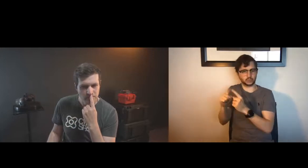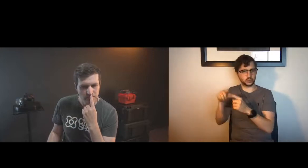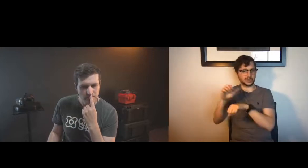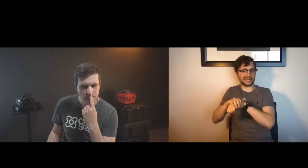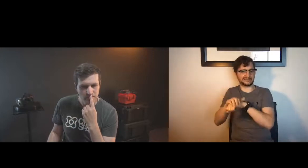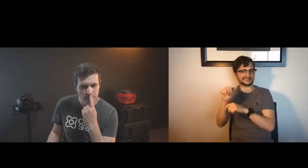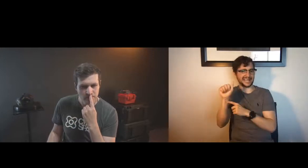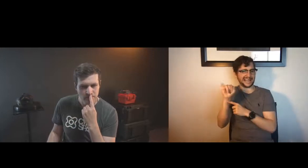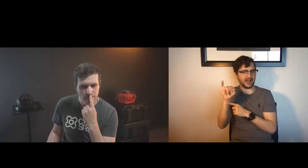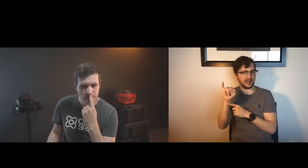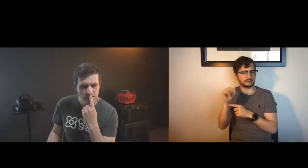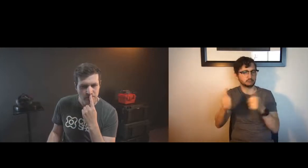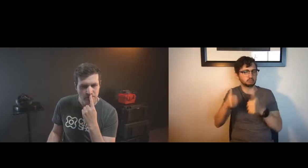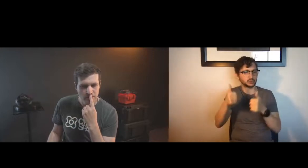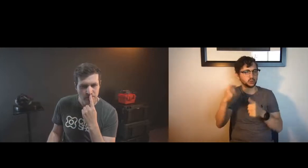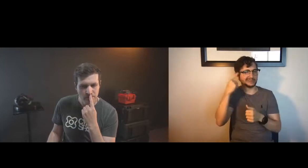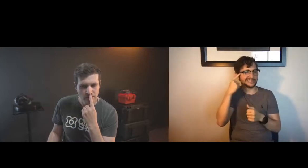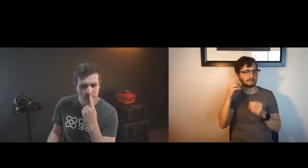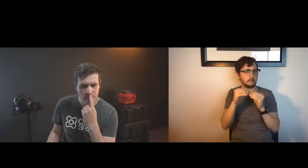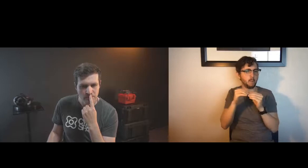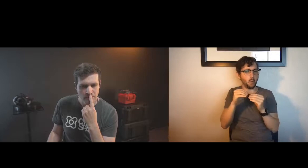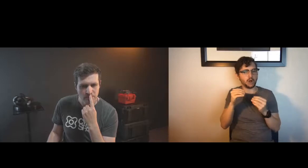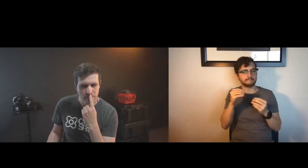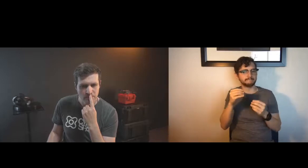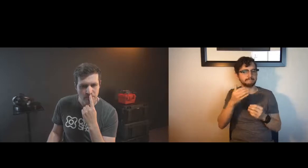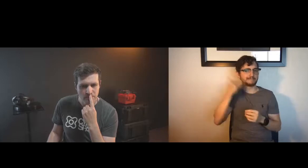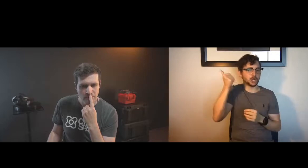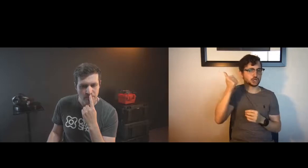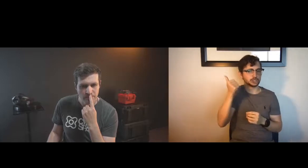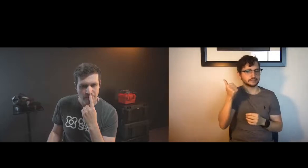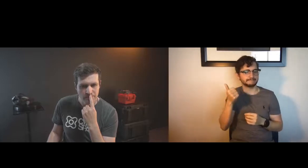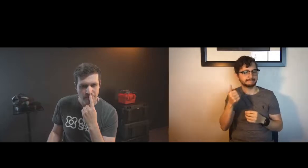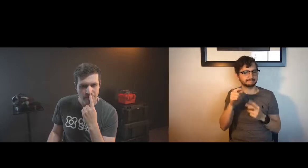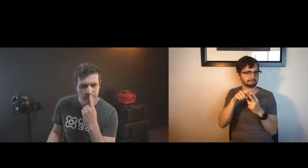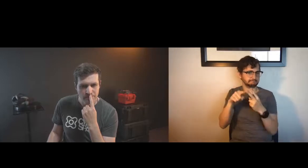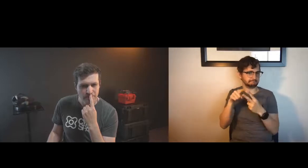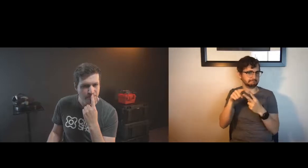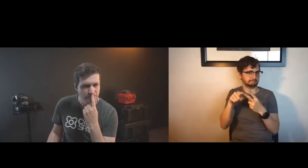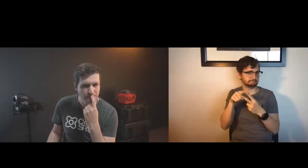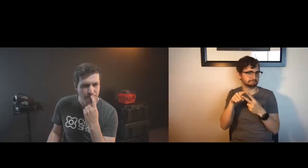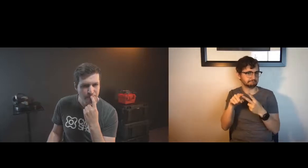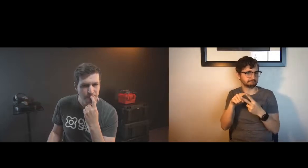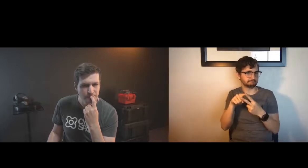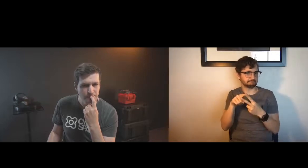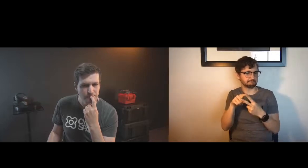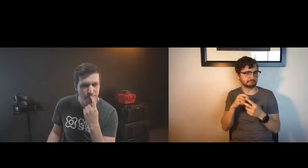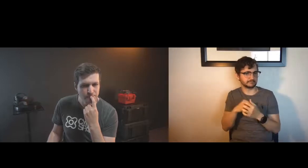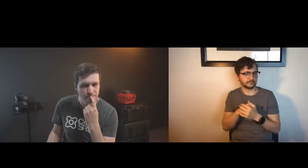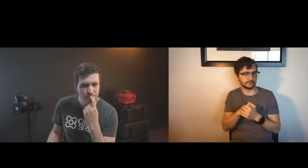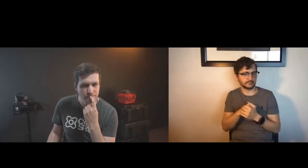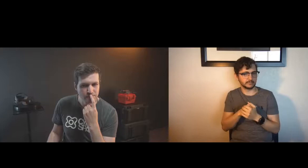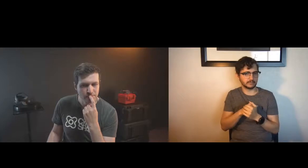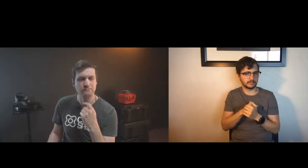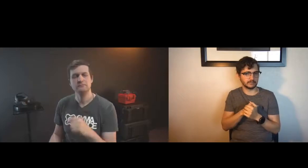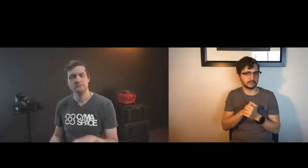which of those two options do you think will lead to higher or